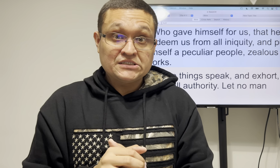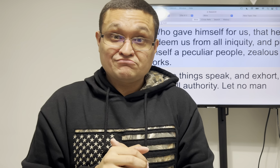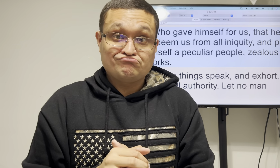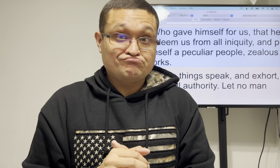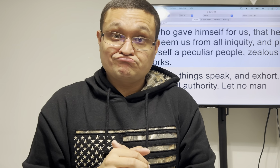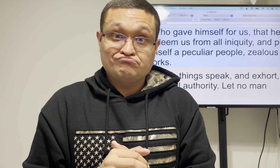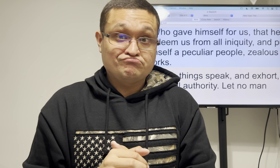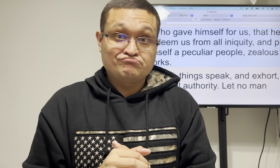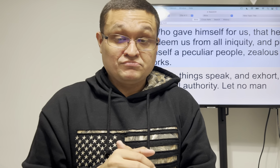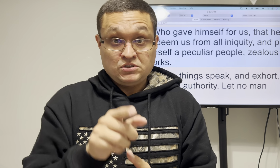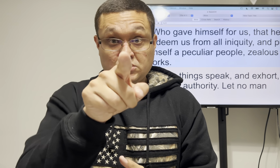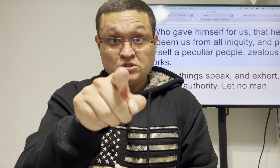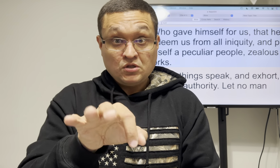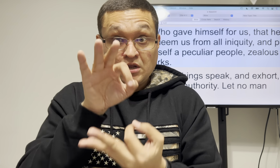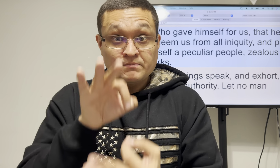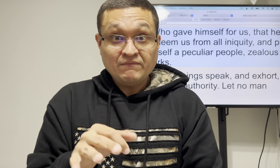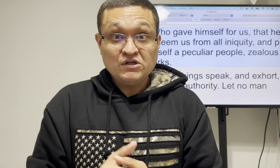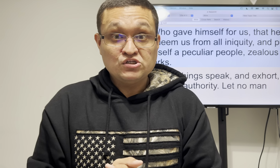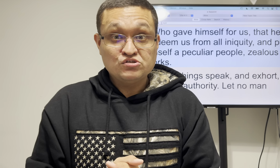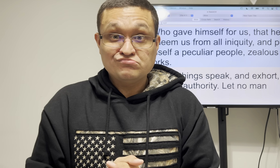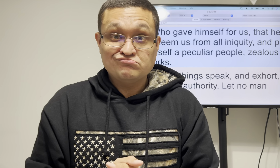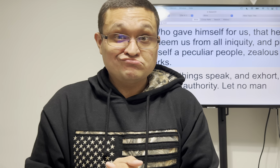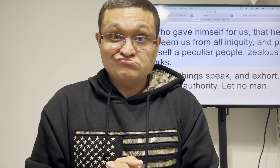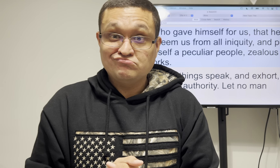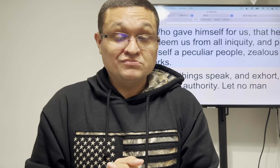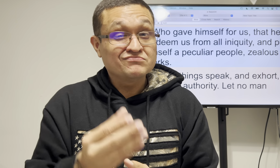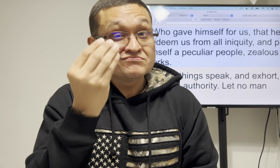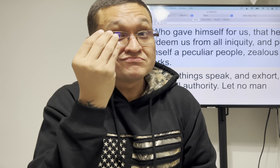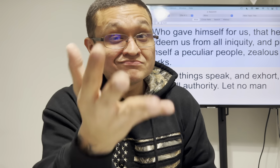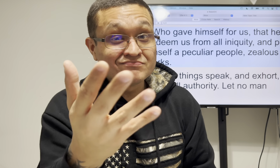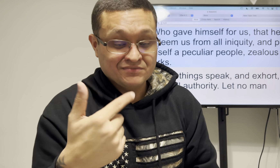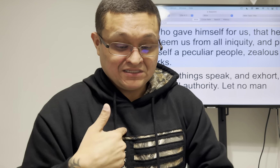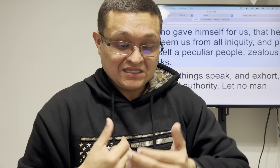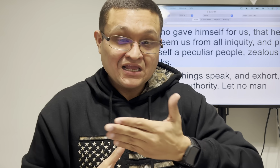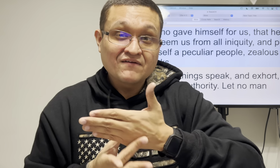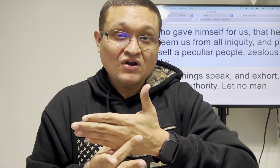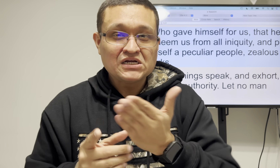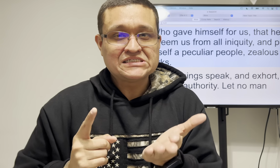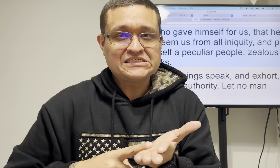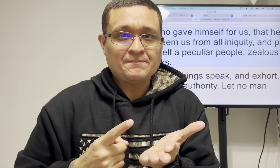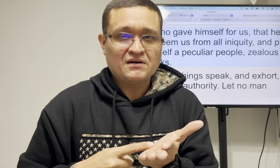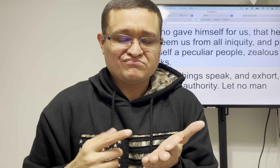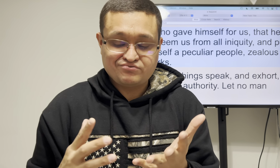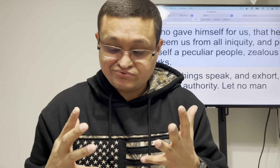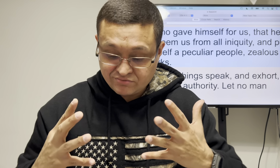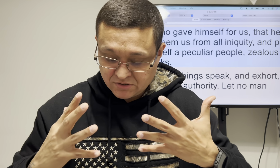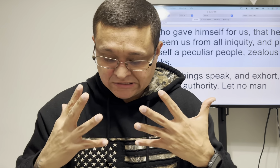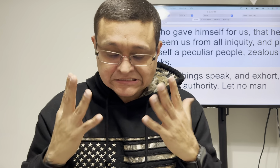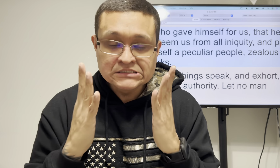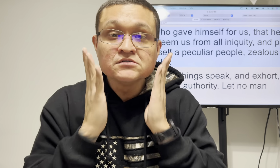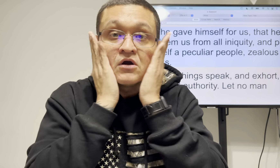am I perfect no are you perfect no just let you know I'm flesh